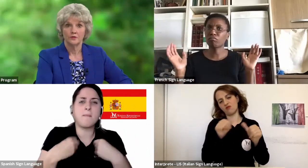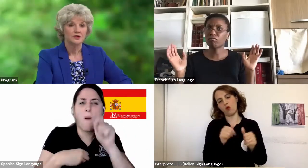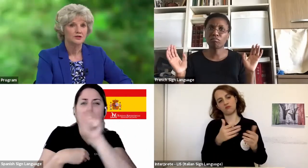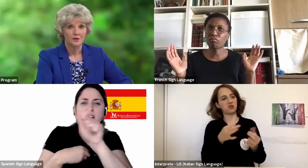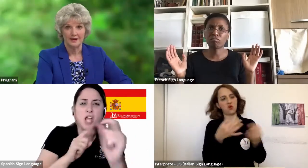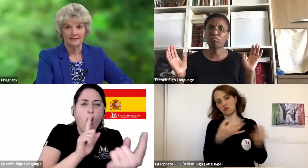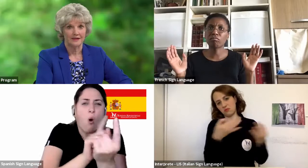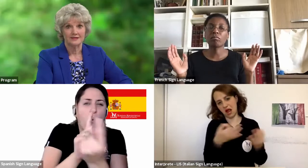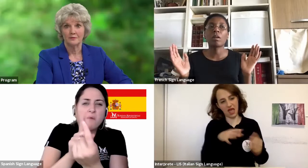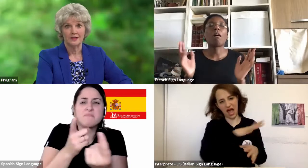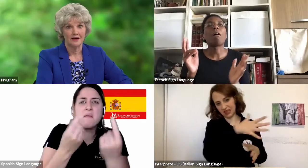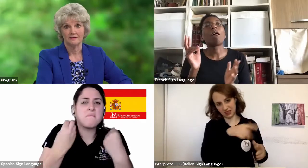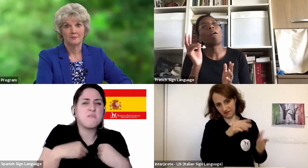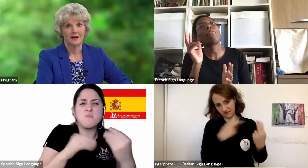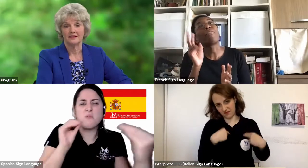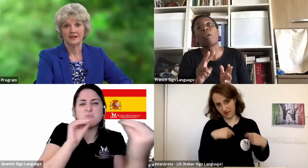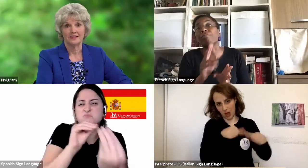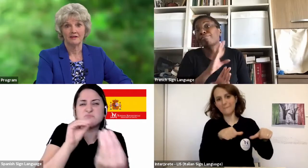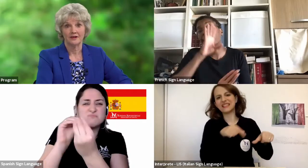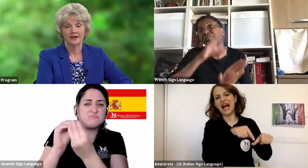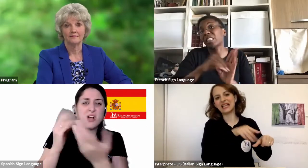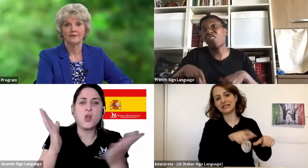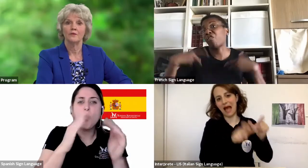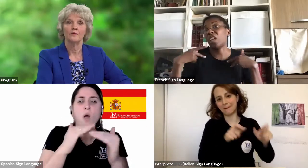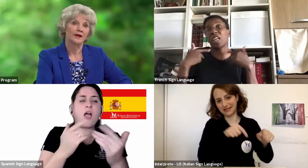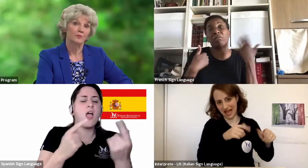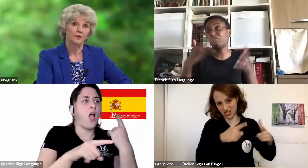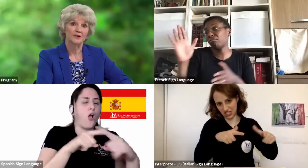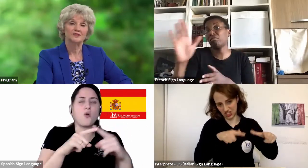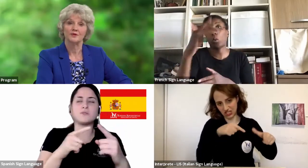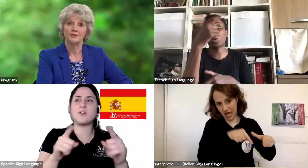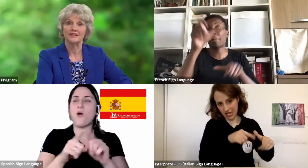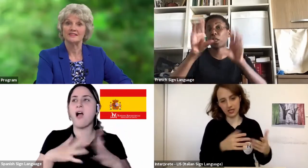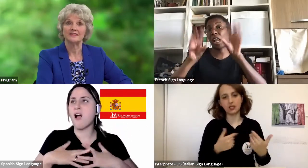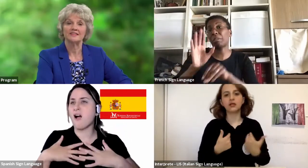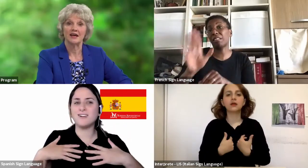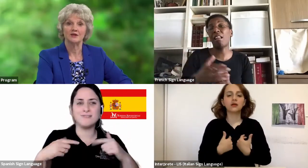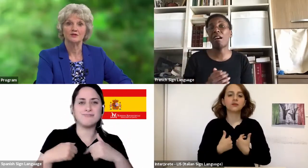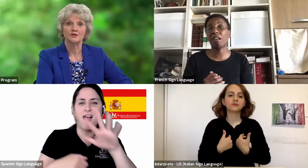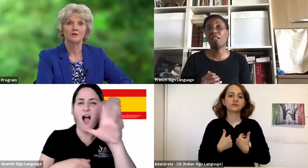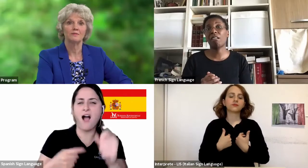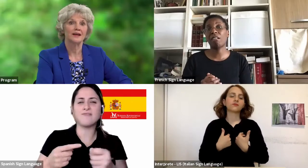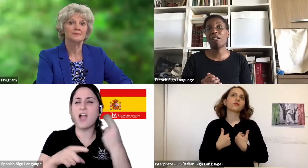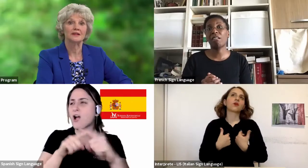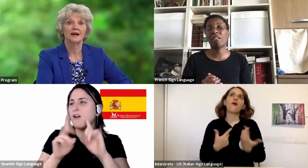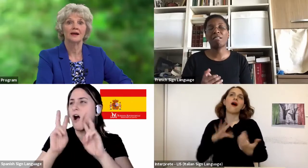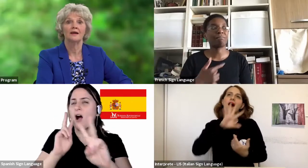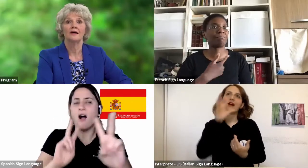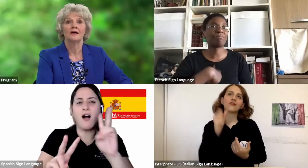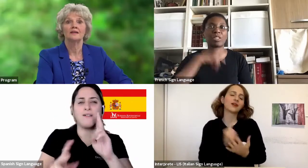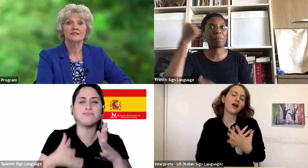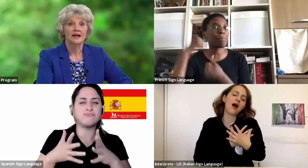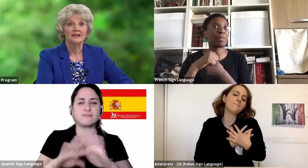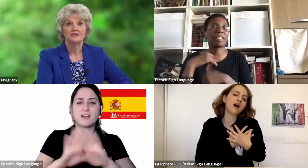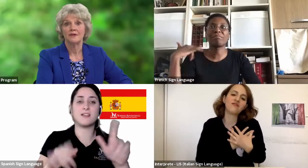There were so many things that we loved about living in Africa. When our boys were three, six, and eight years old, my husband and I